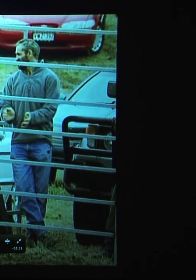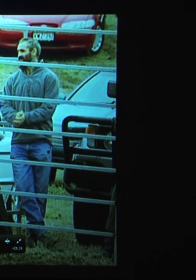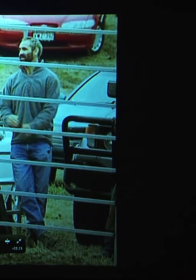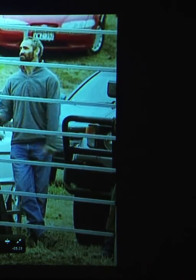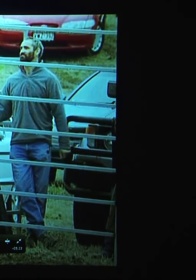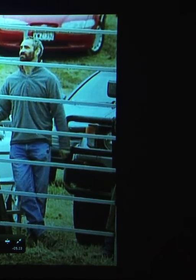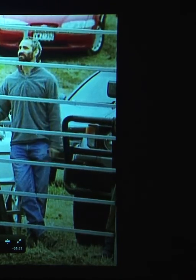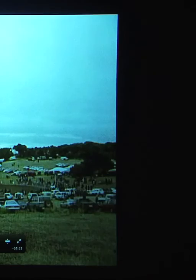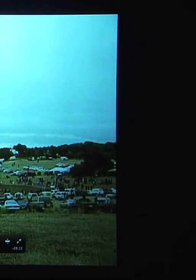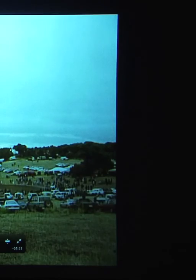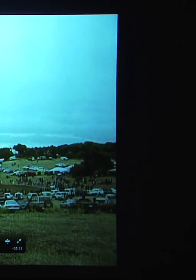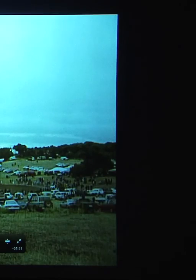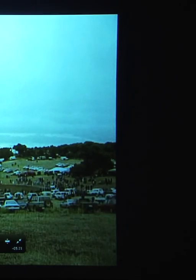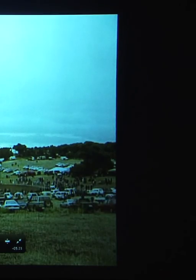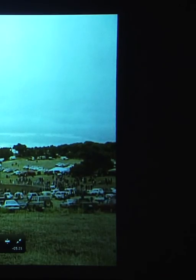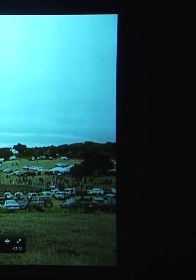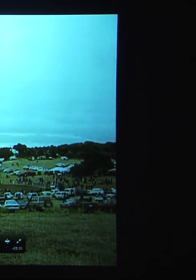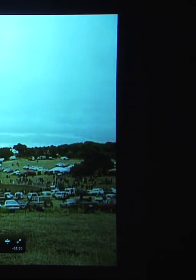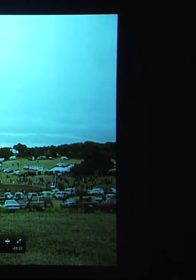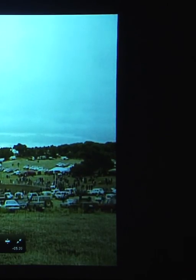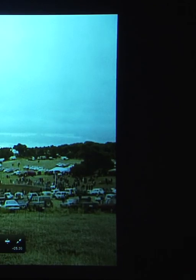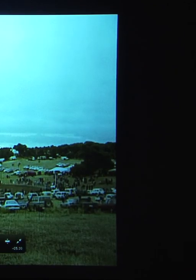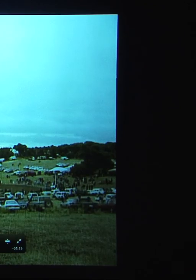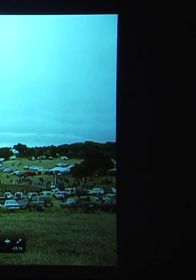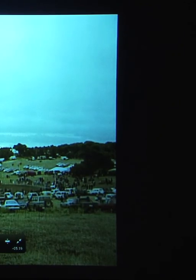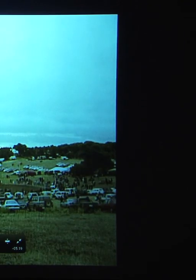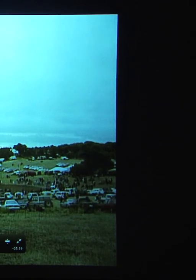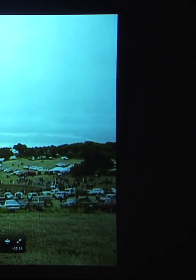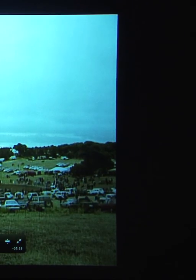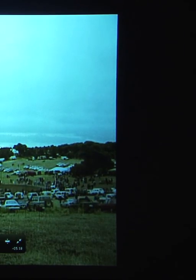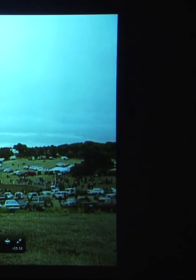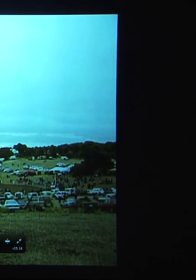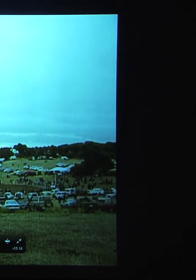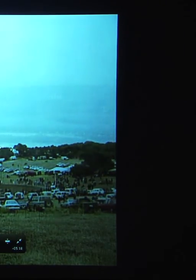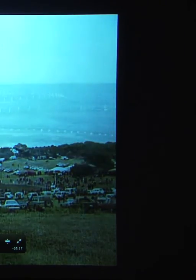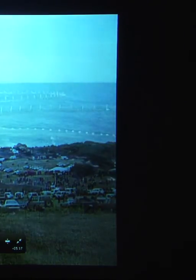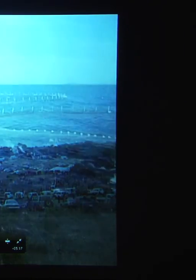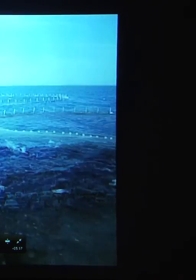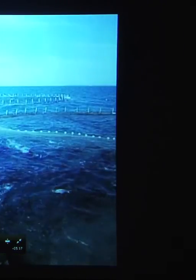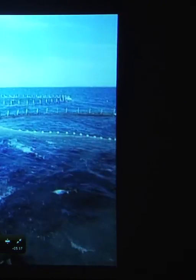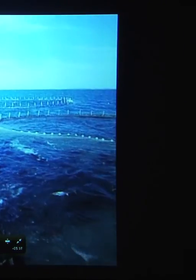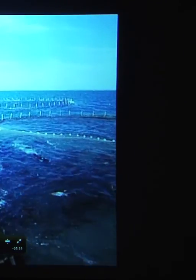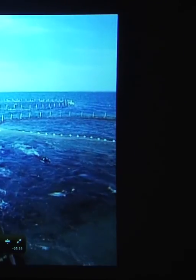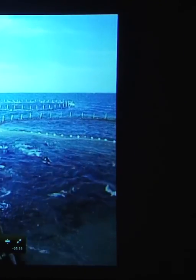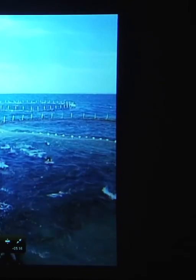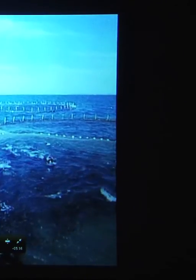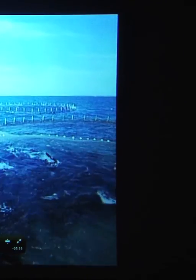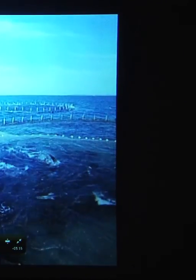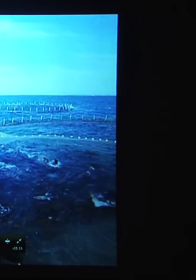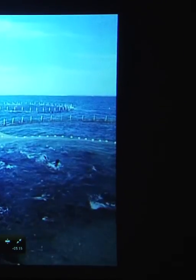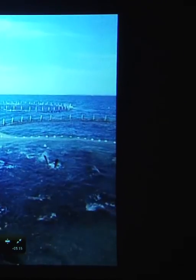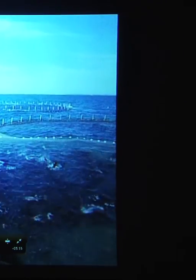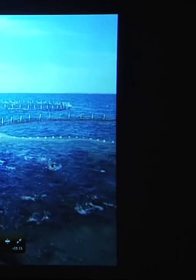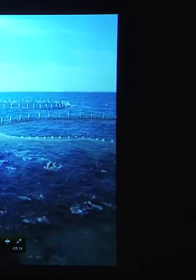to make it home in one piece. Nick's been a fisherman his whole life, like his father before him. He's one of the